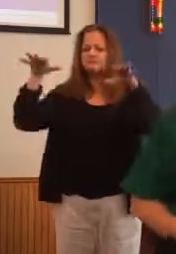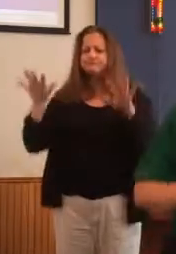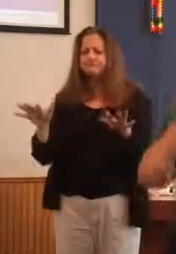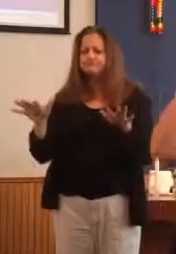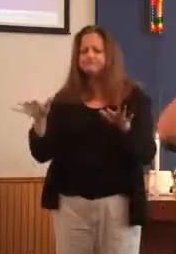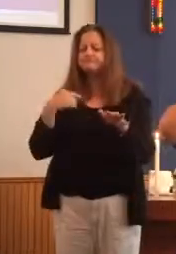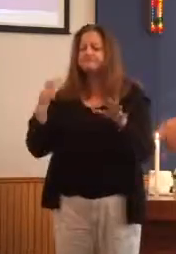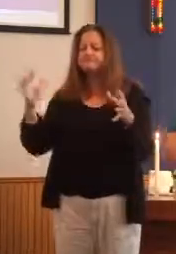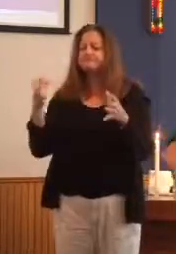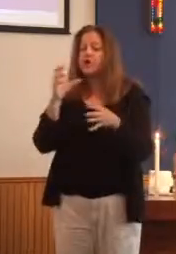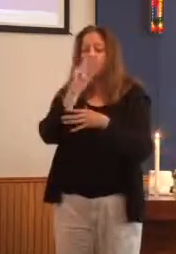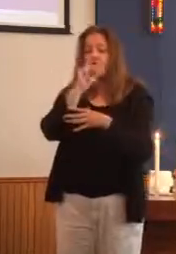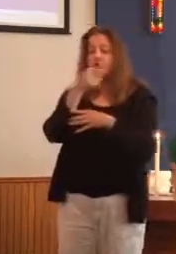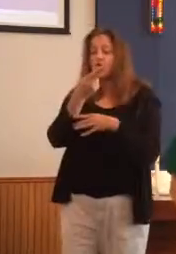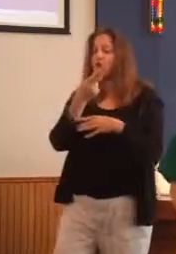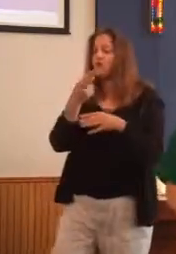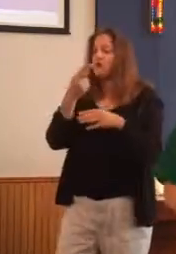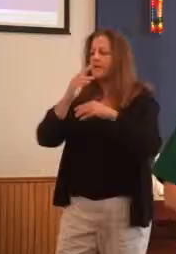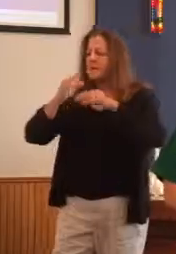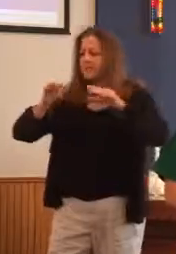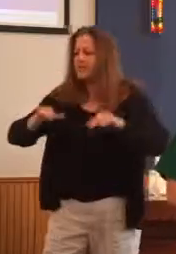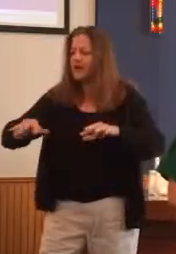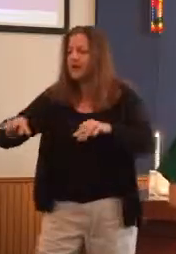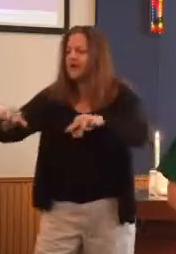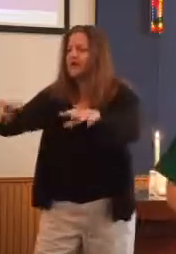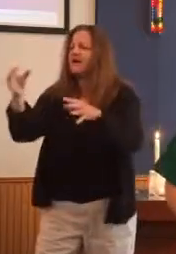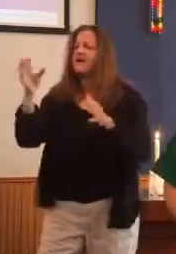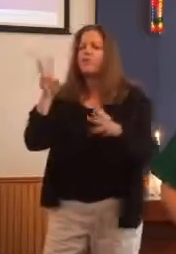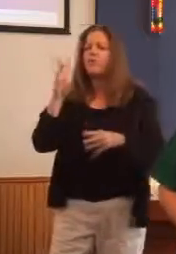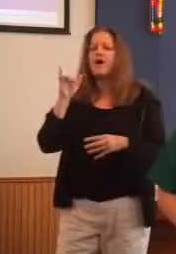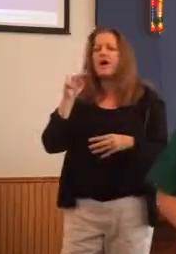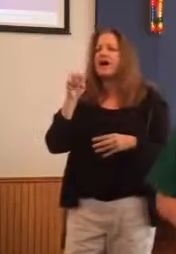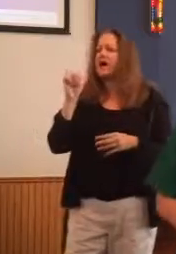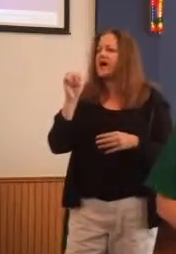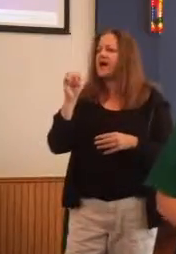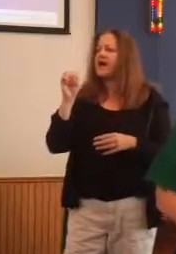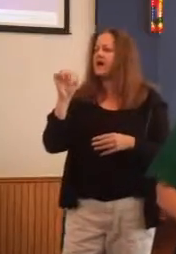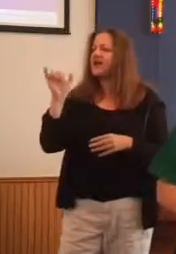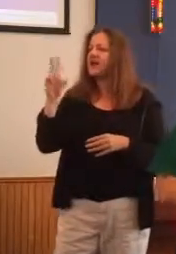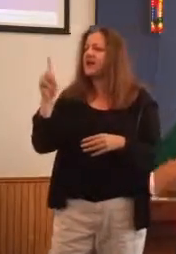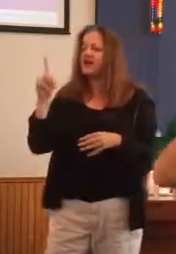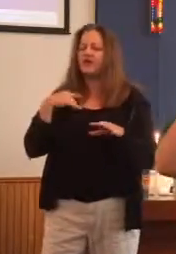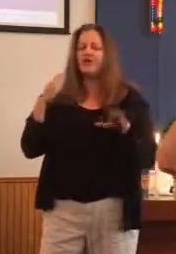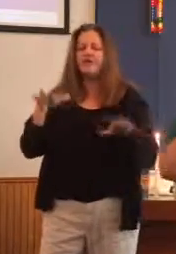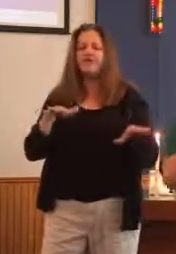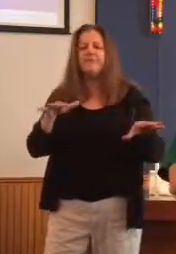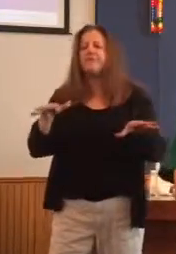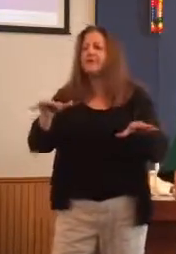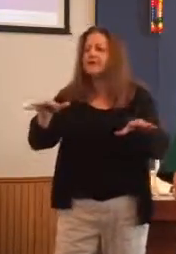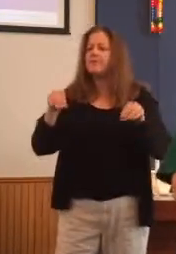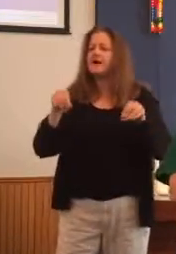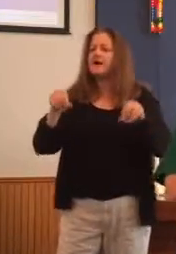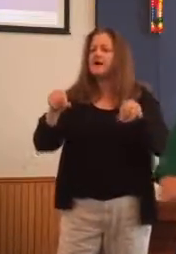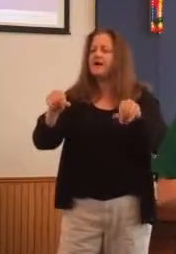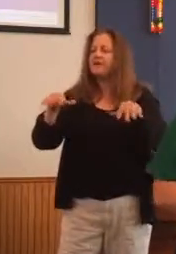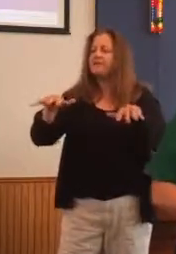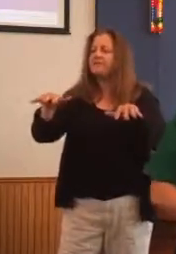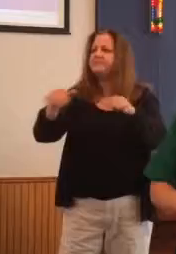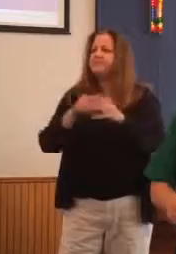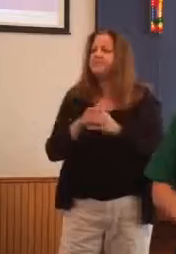Noah planted a vineyard, which kind of makes sense. And in due time, the grapes